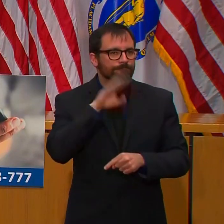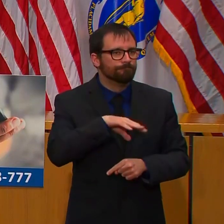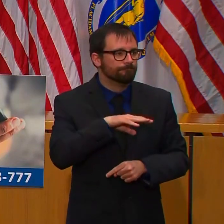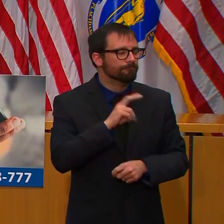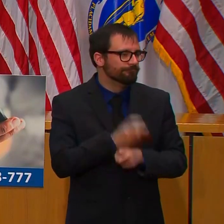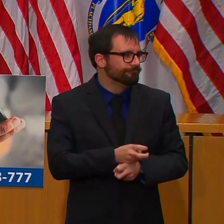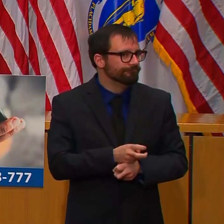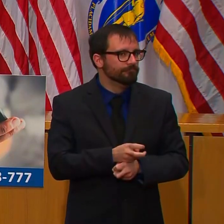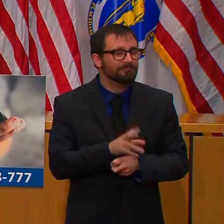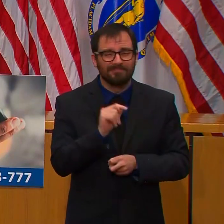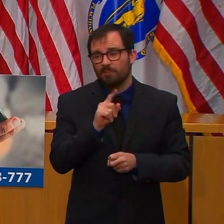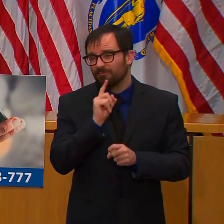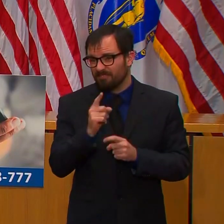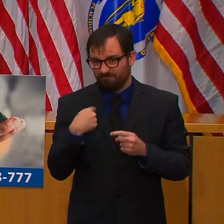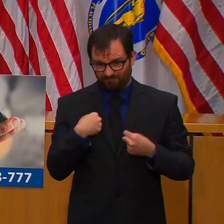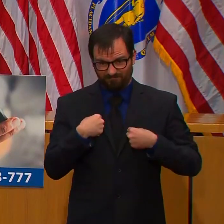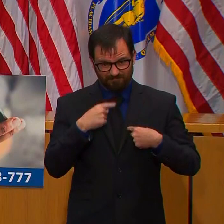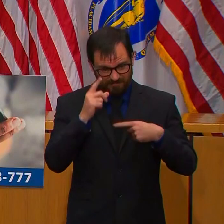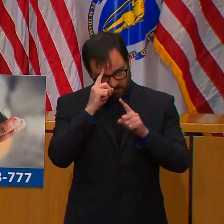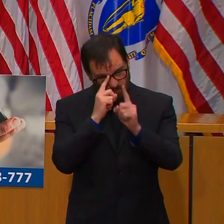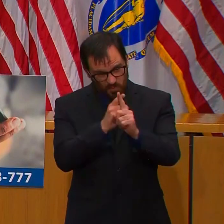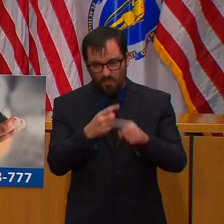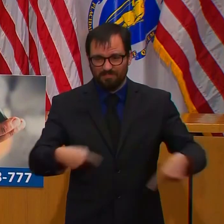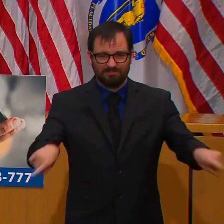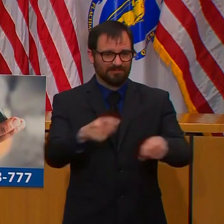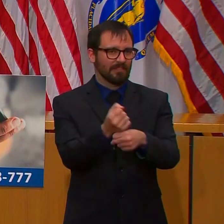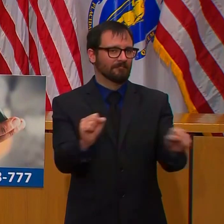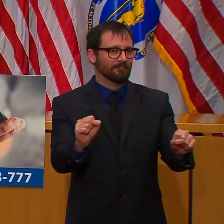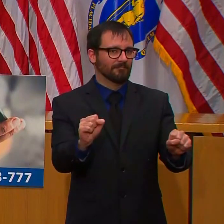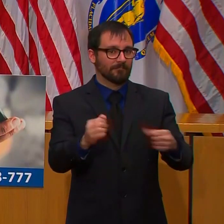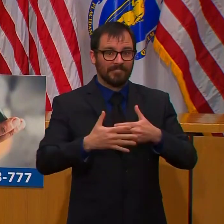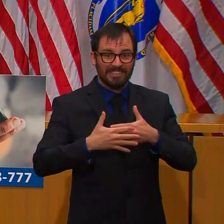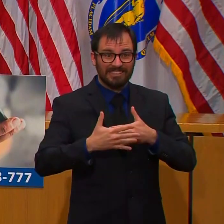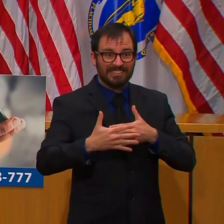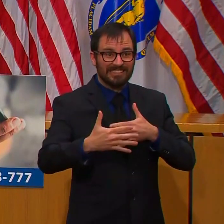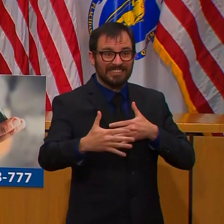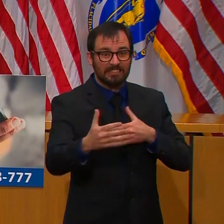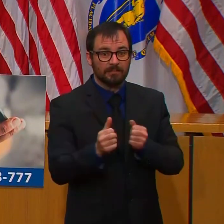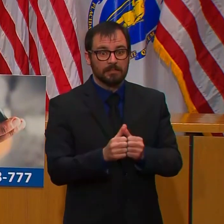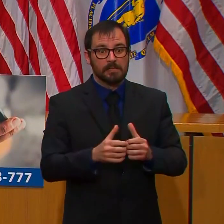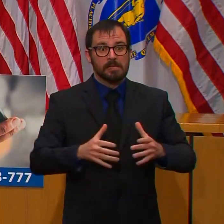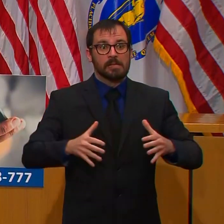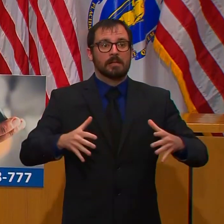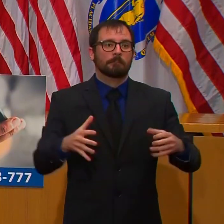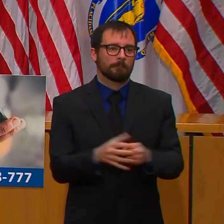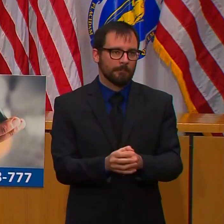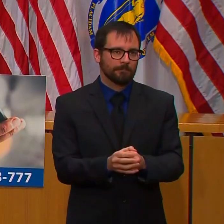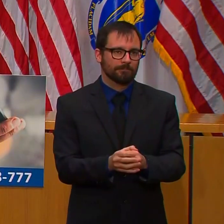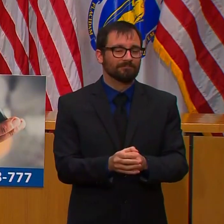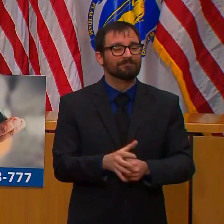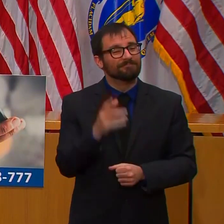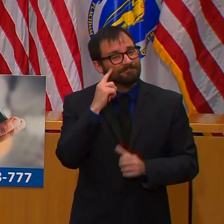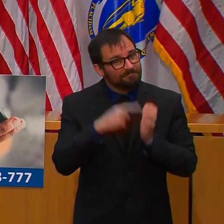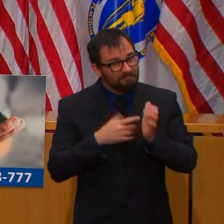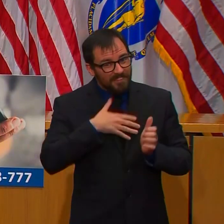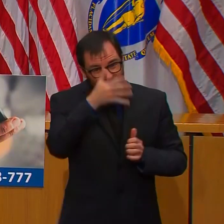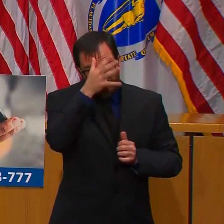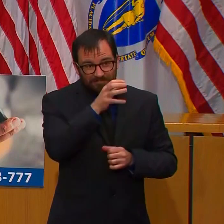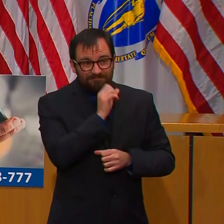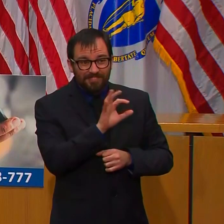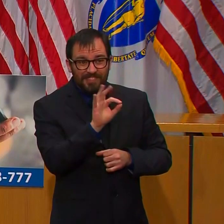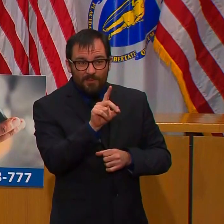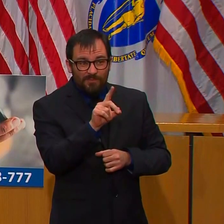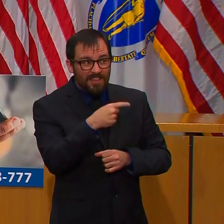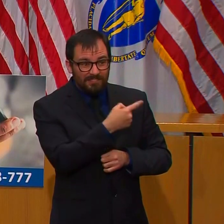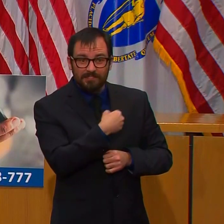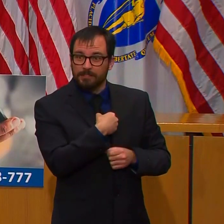As most of you know, my weekly visits with my 91-year-old father are phone calls. And as I said previously, neither